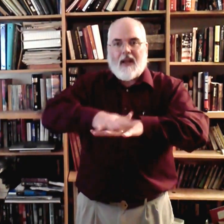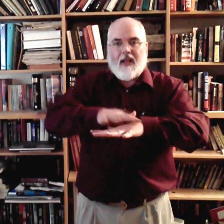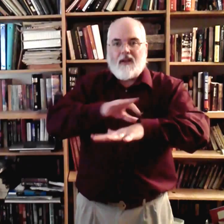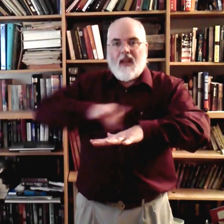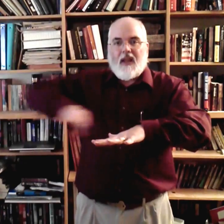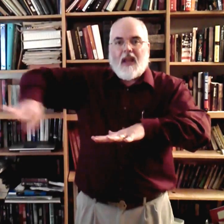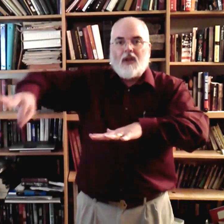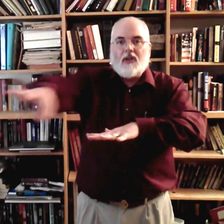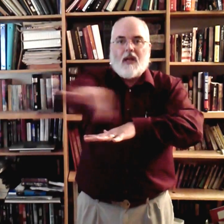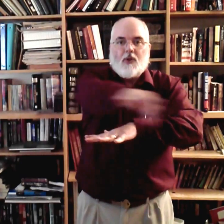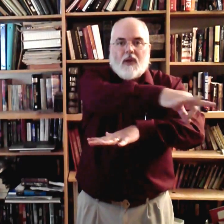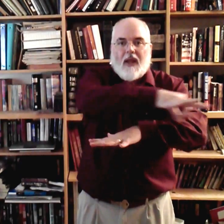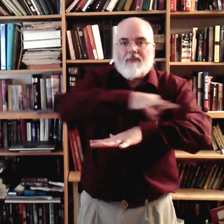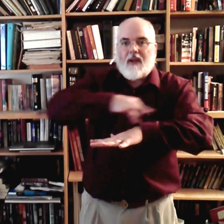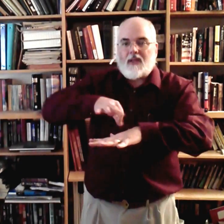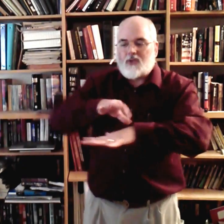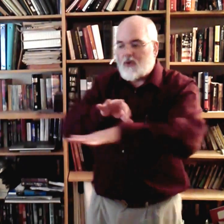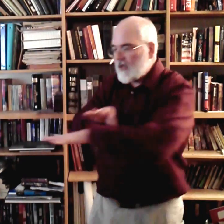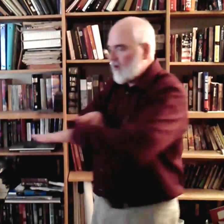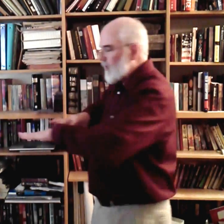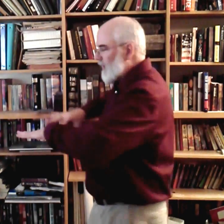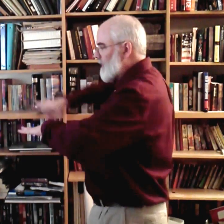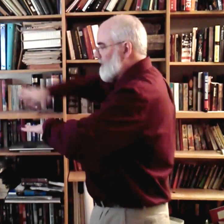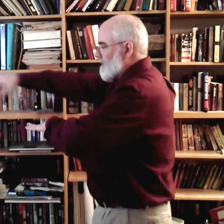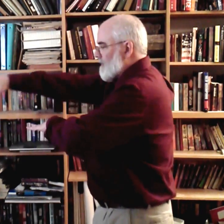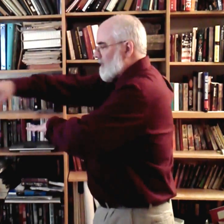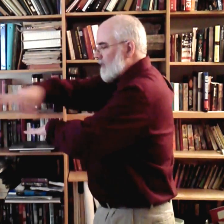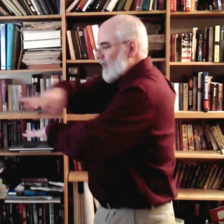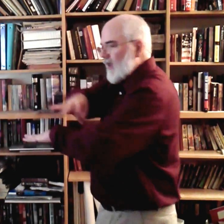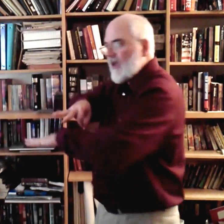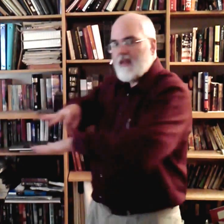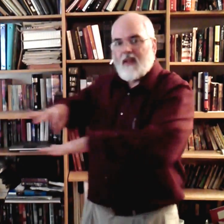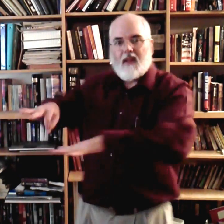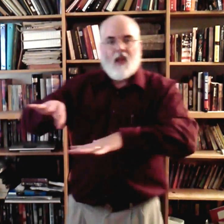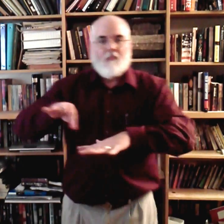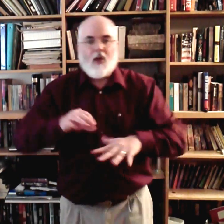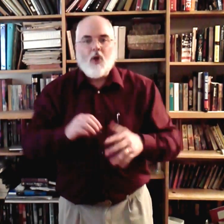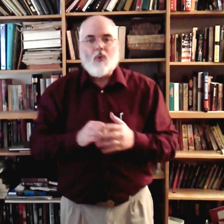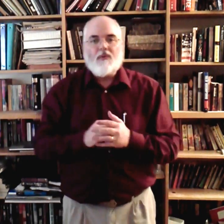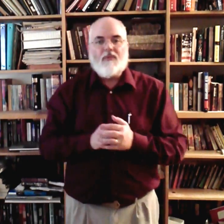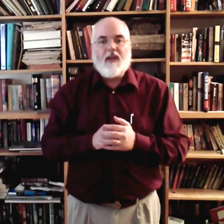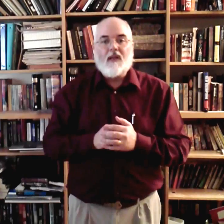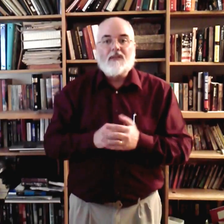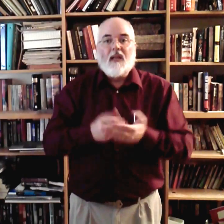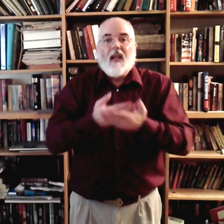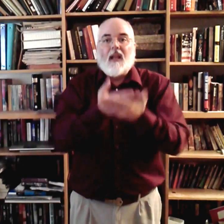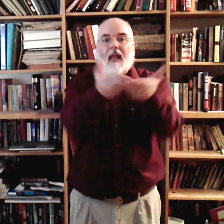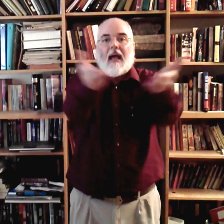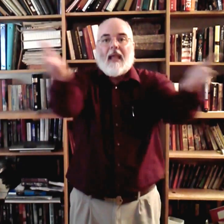of the land. And you just kind of do an F out circling over it. Okay? But golden fields lie